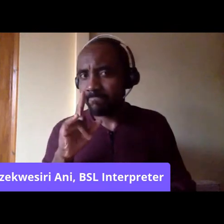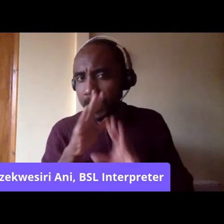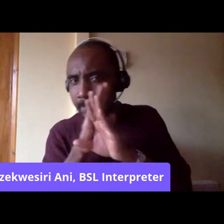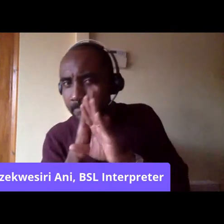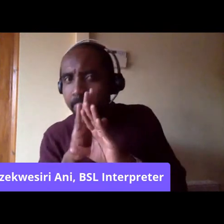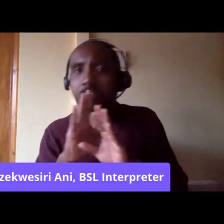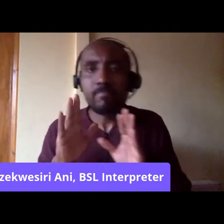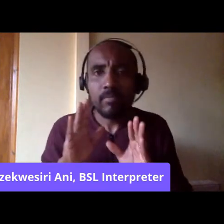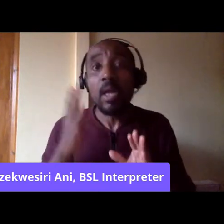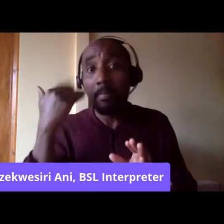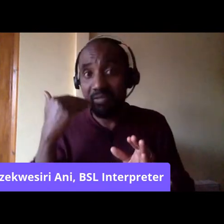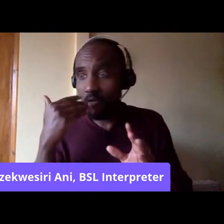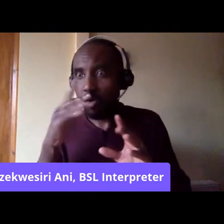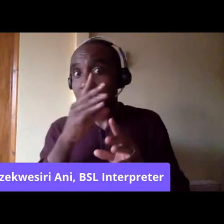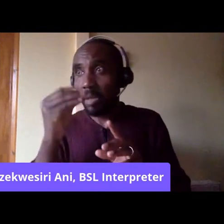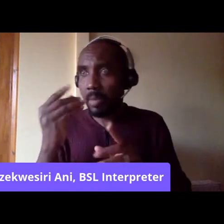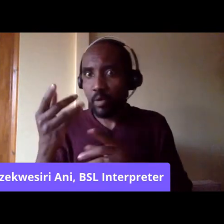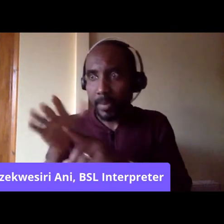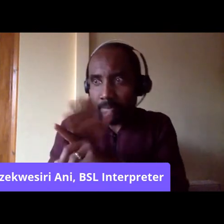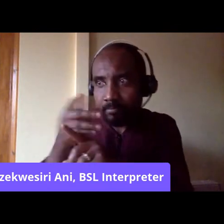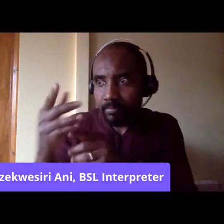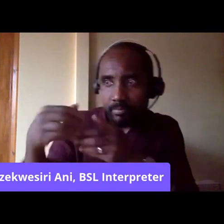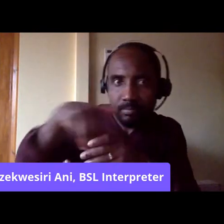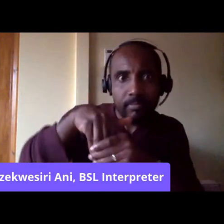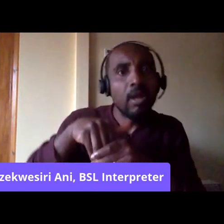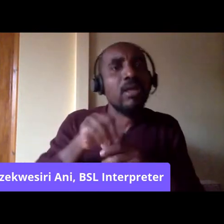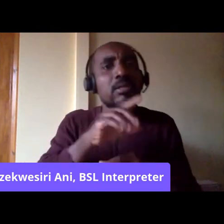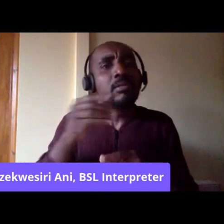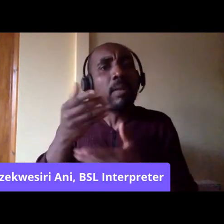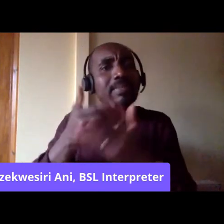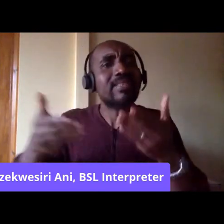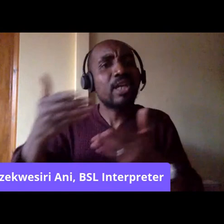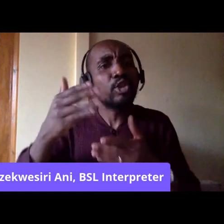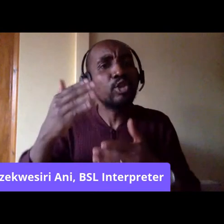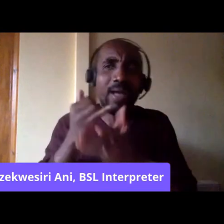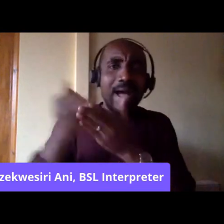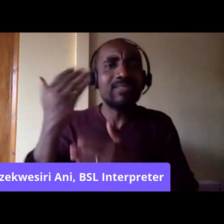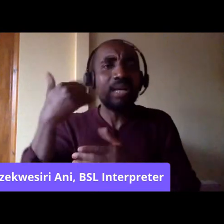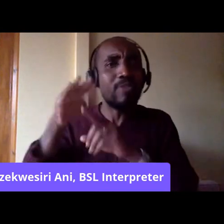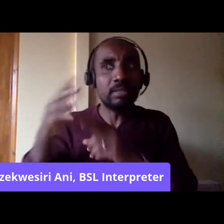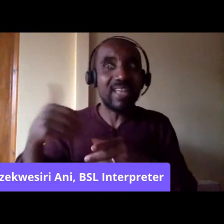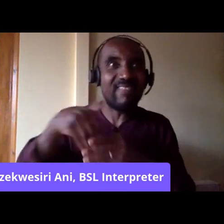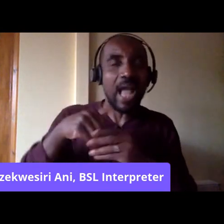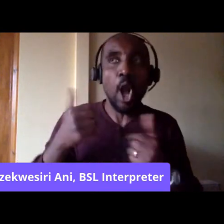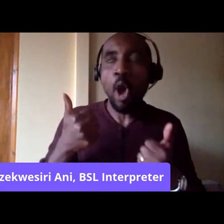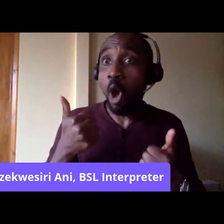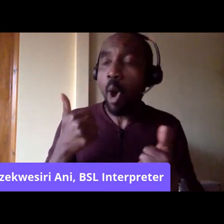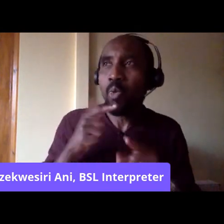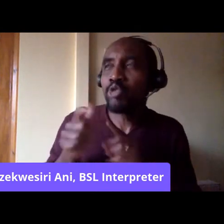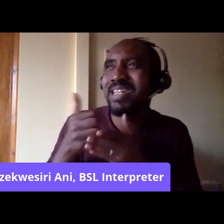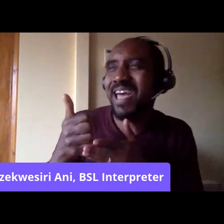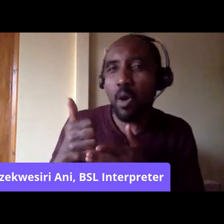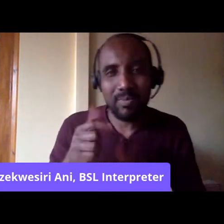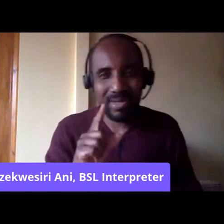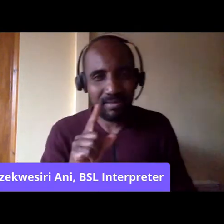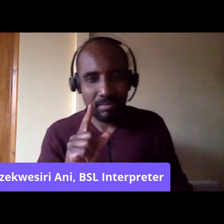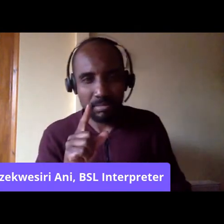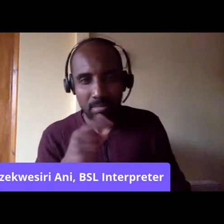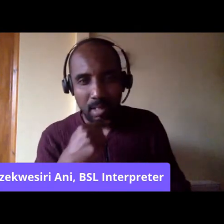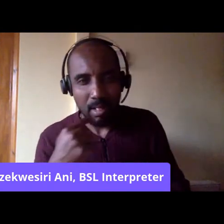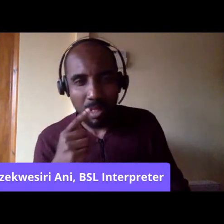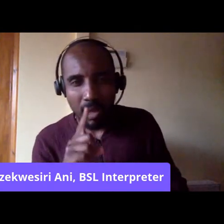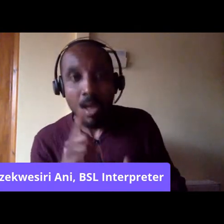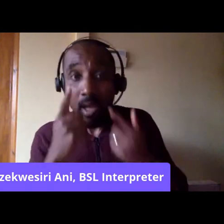they've co-opted some of the discourses of anti-racism that we've used for their own gain. And so we have to be careful on the left.